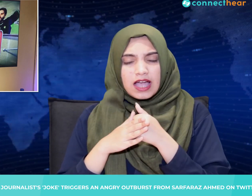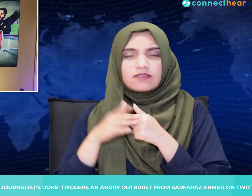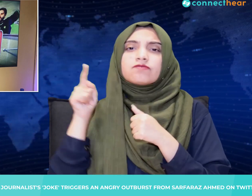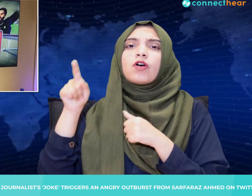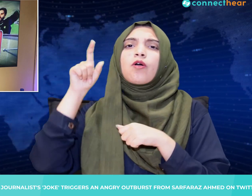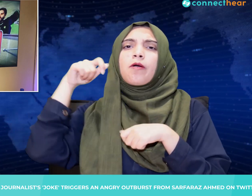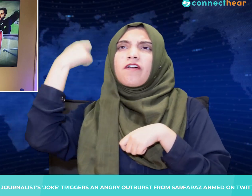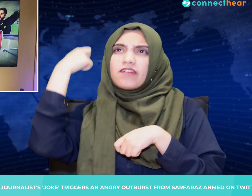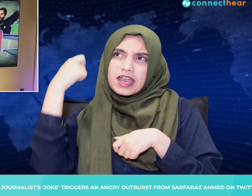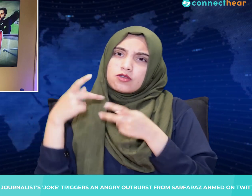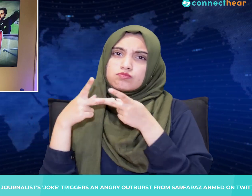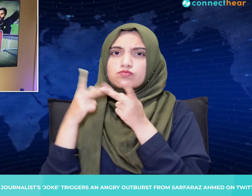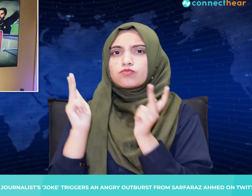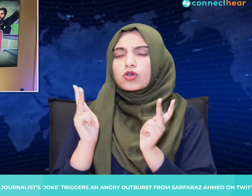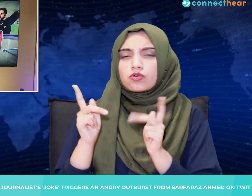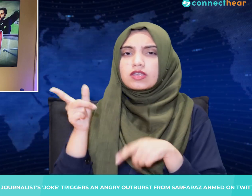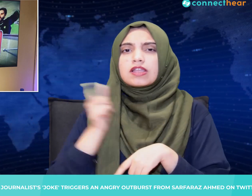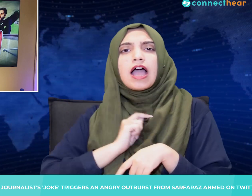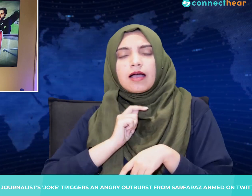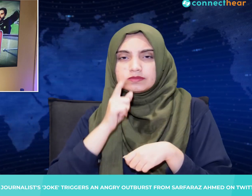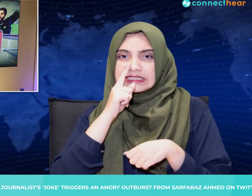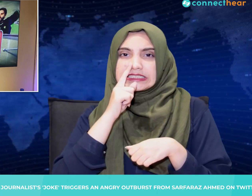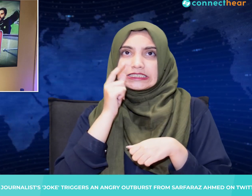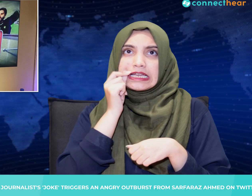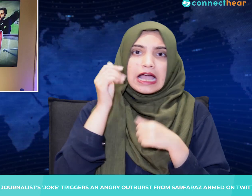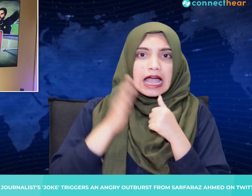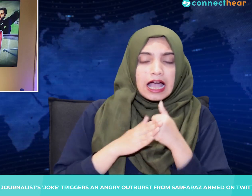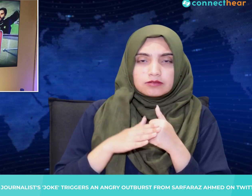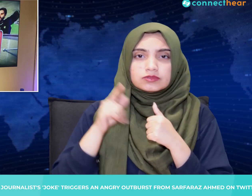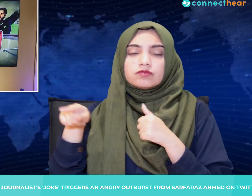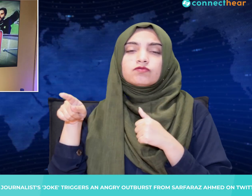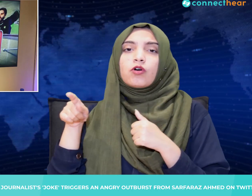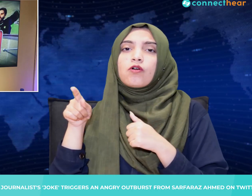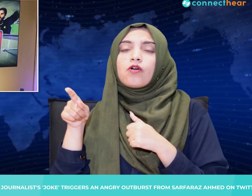of her husband making his special Sarfaraz Ahmed pasta.